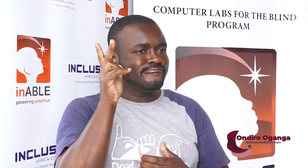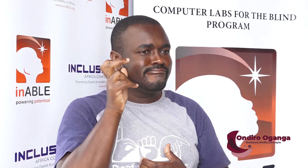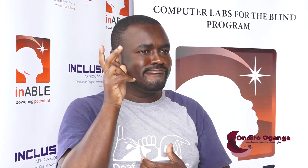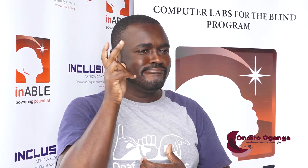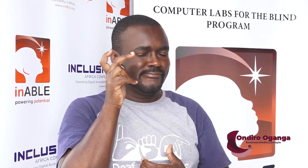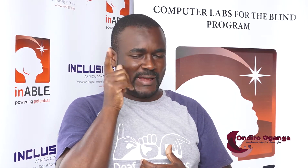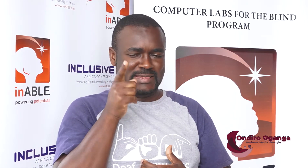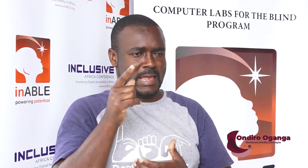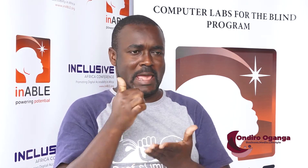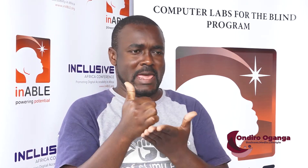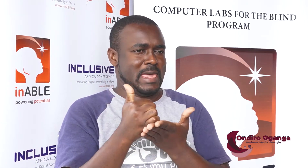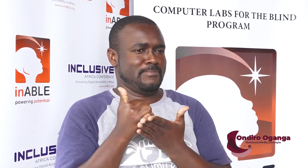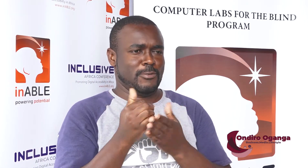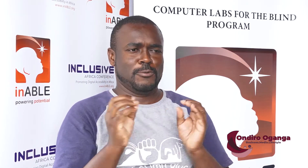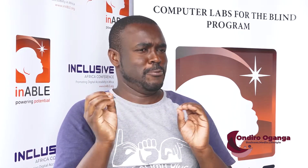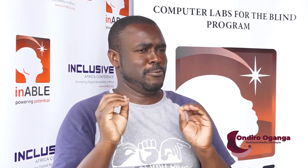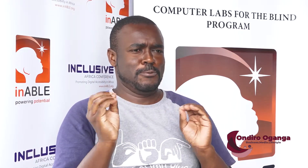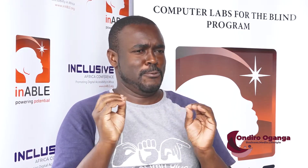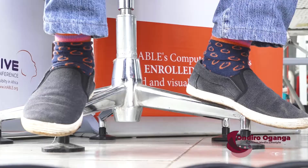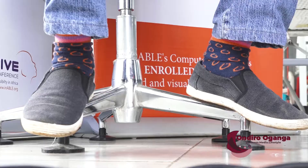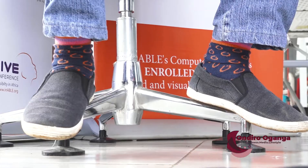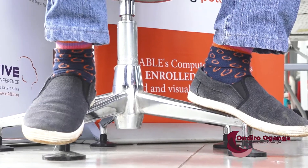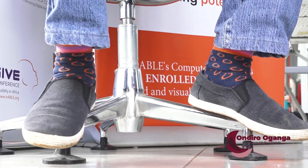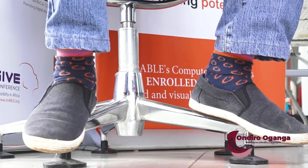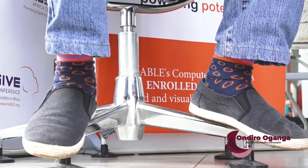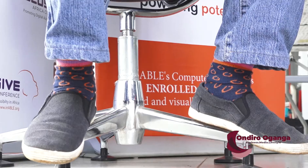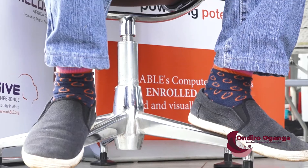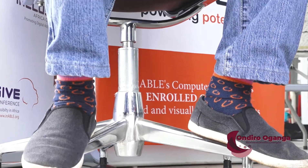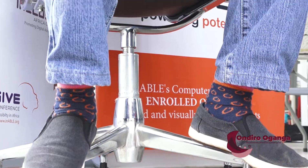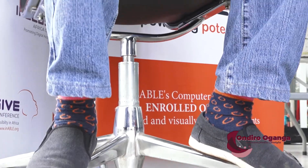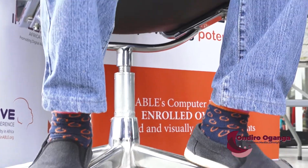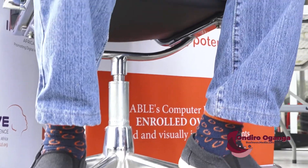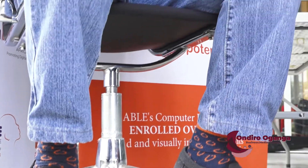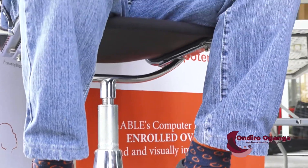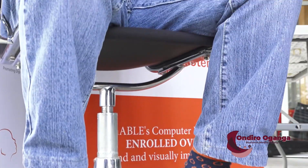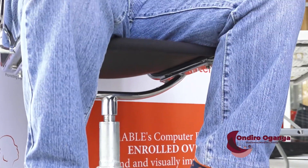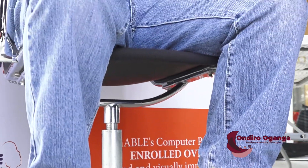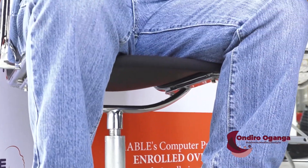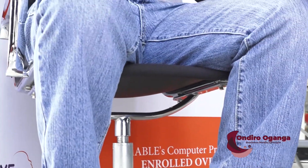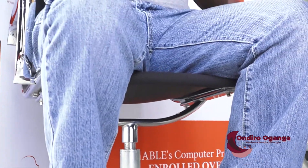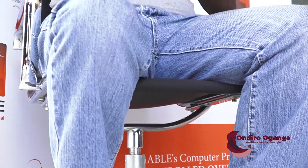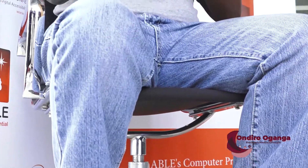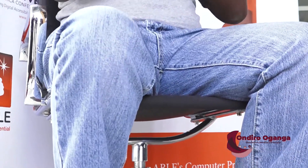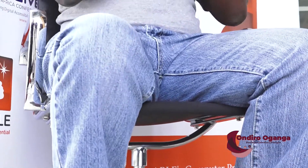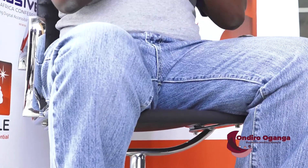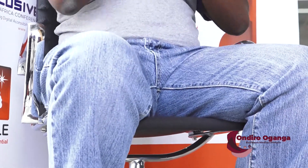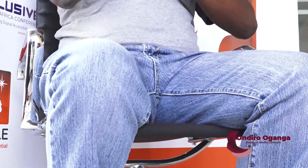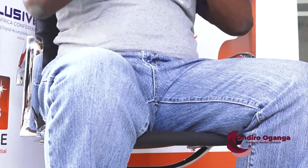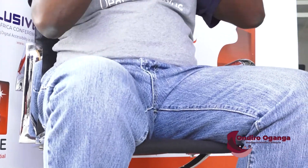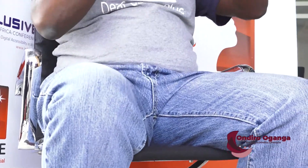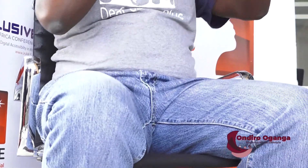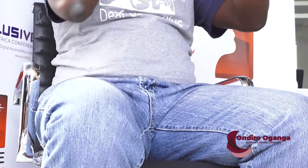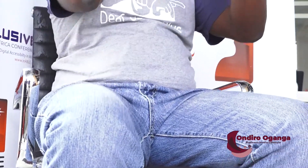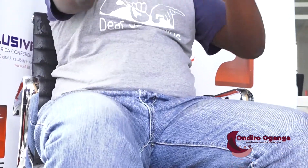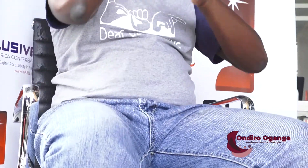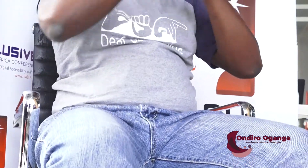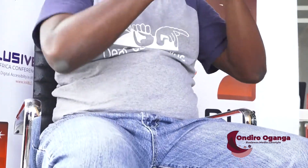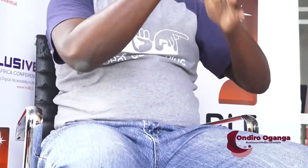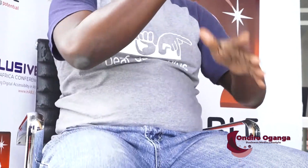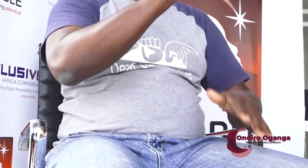to assessment and from that I was given a hearing aid to help me with communication.